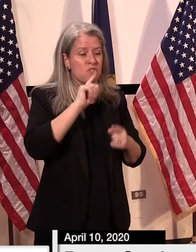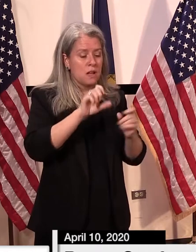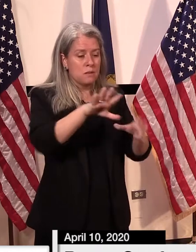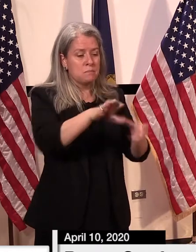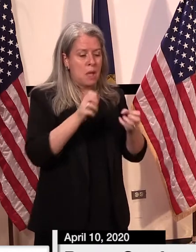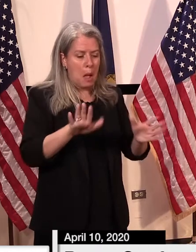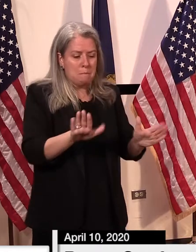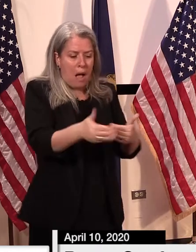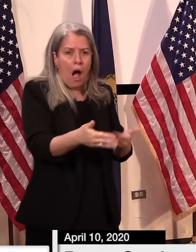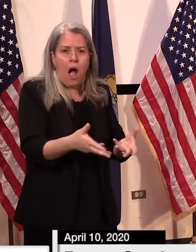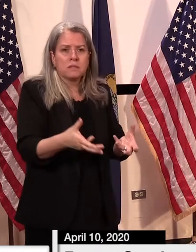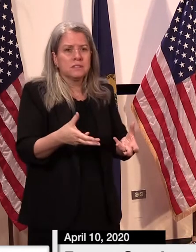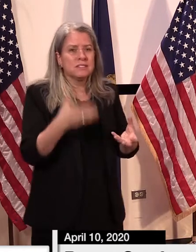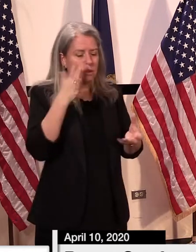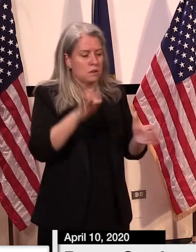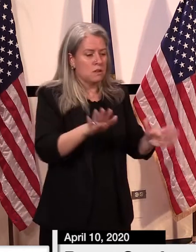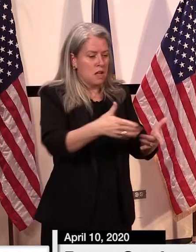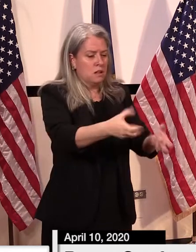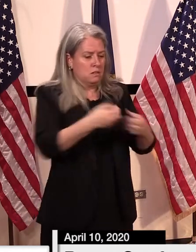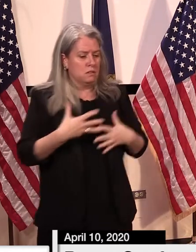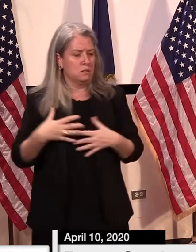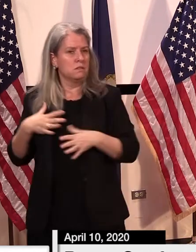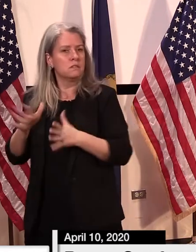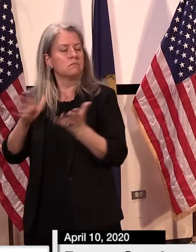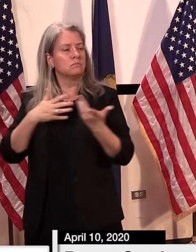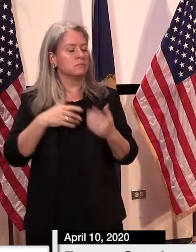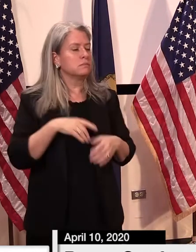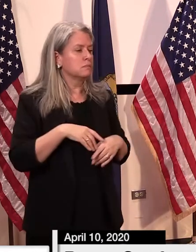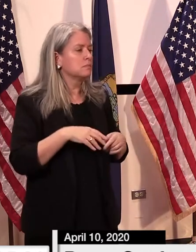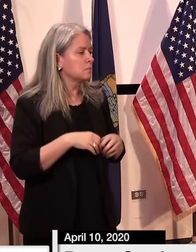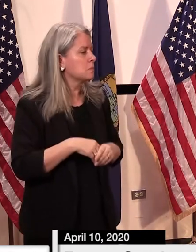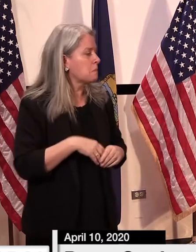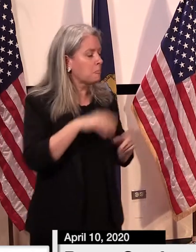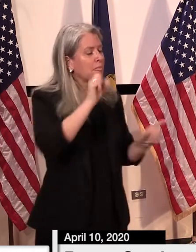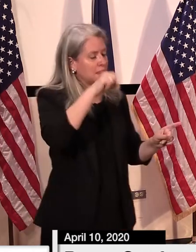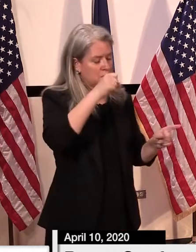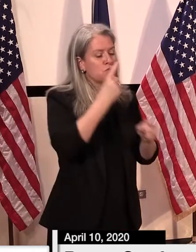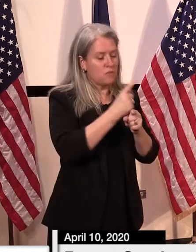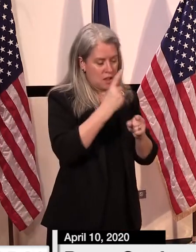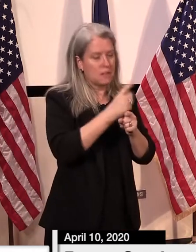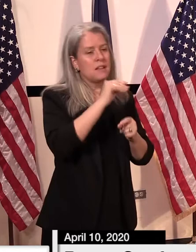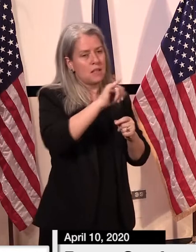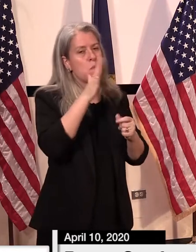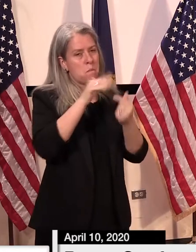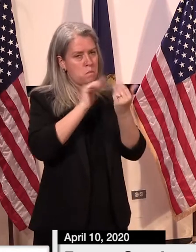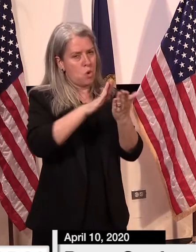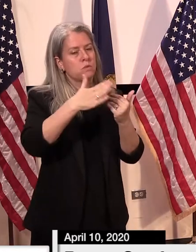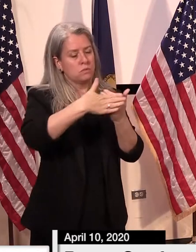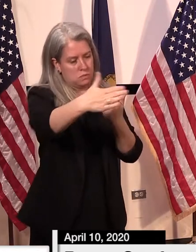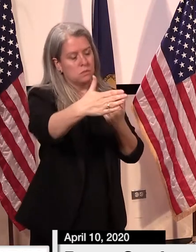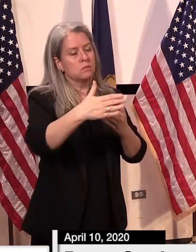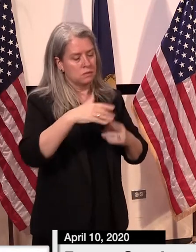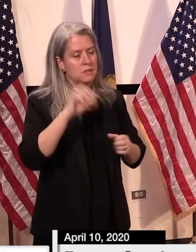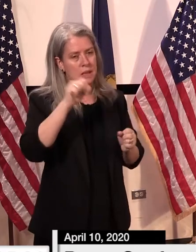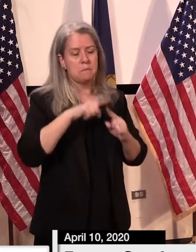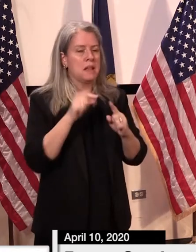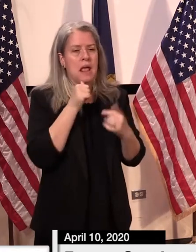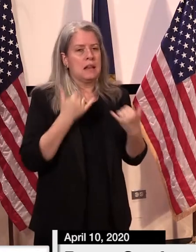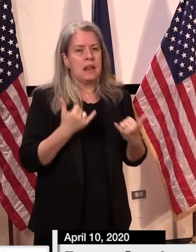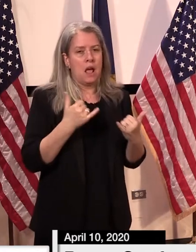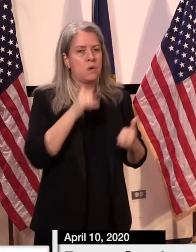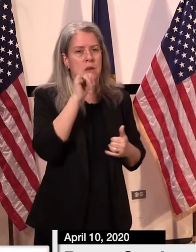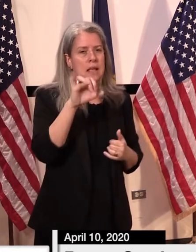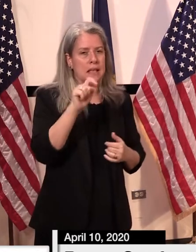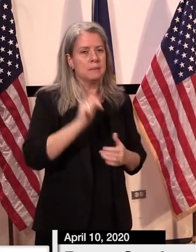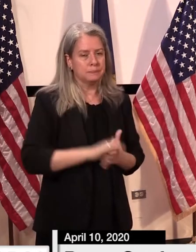box or having it popped in the, in the back of a pickup truck. Yeah, and I think that's going to be the approach as we open these back up in